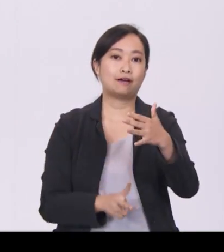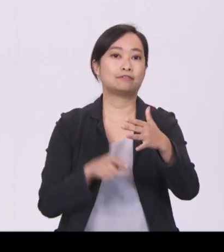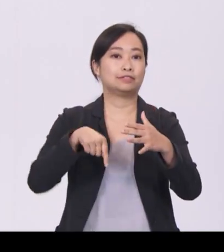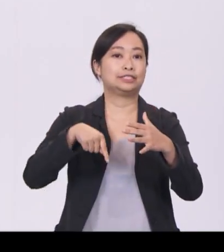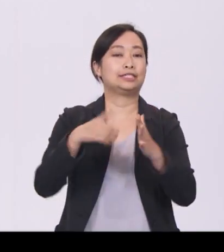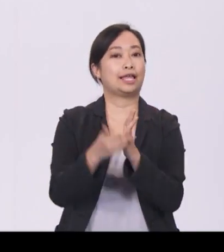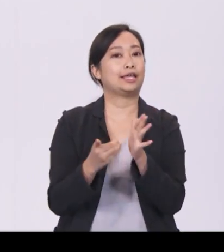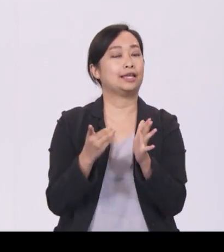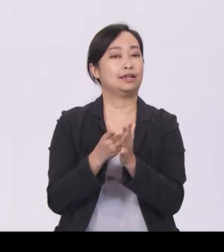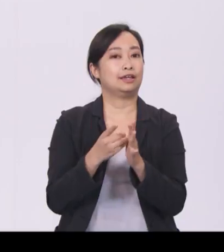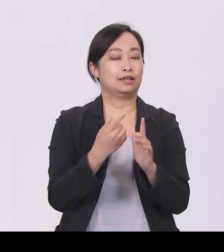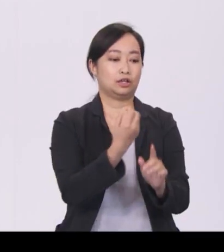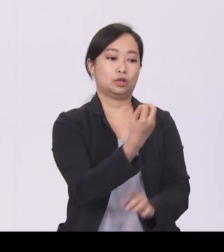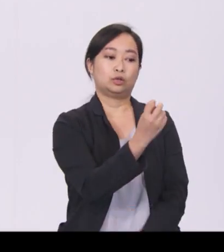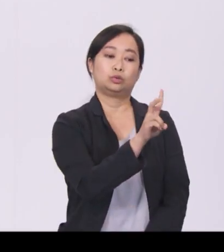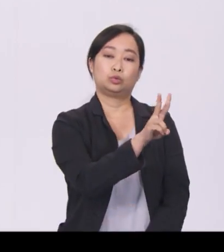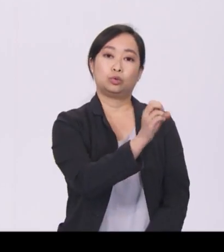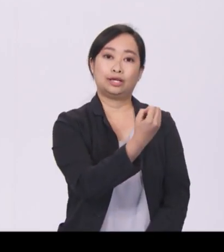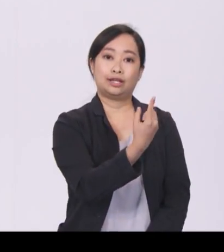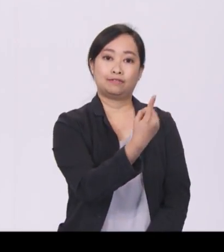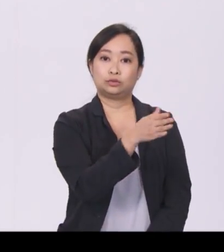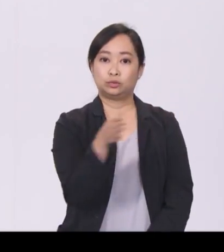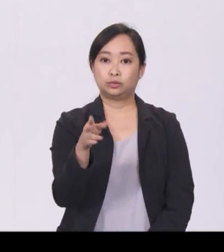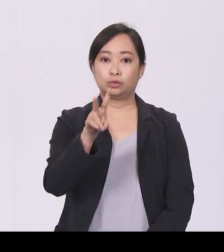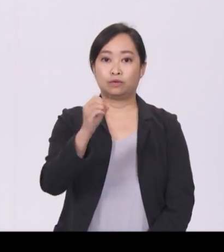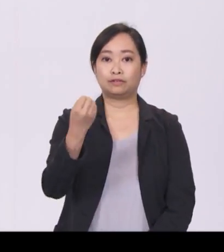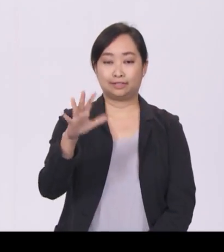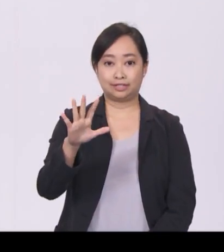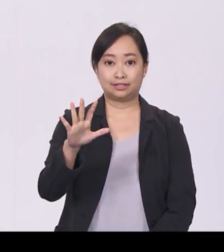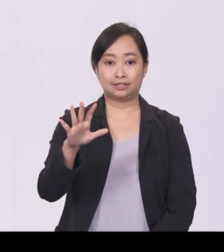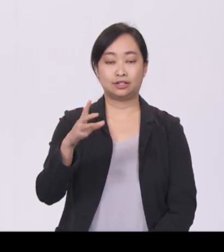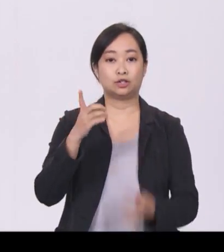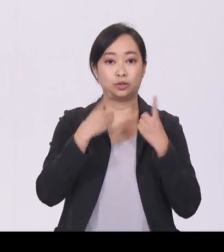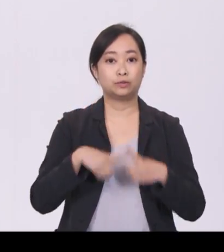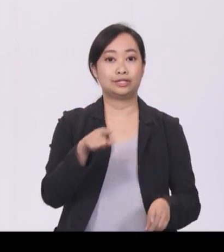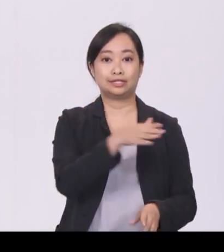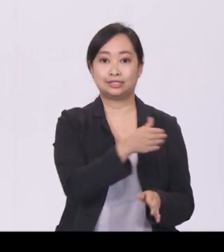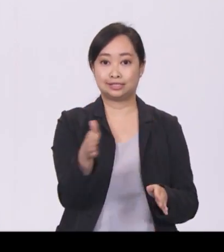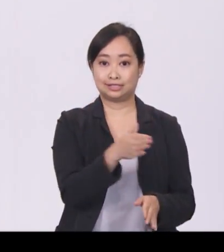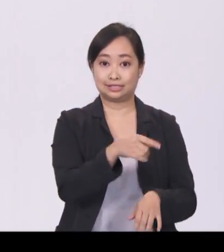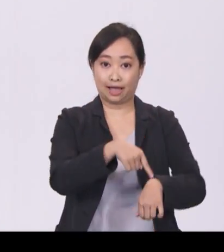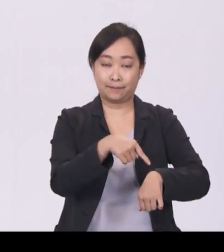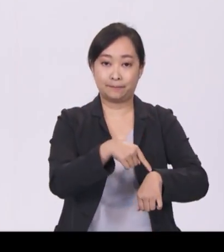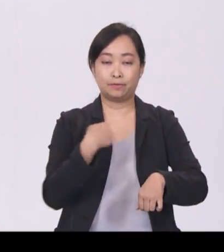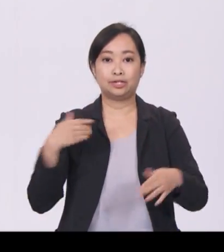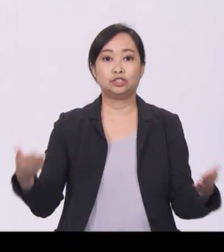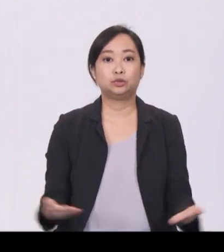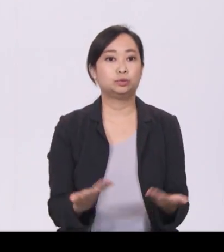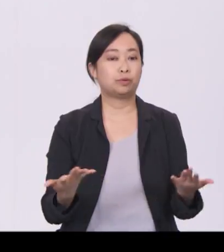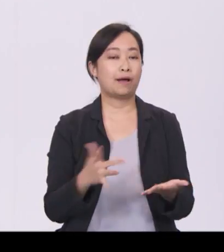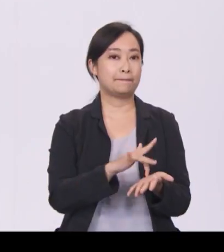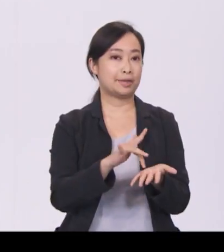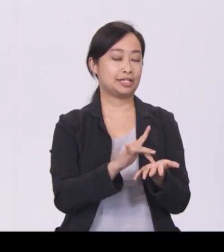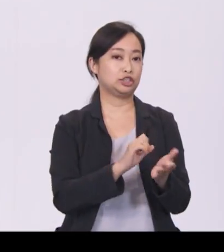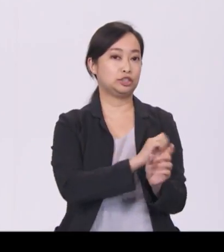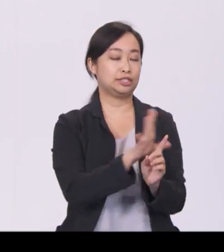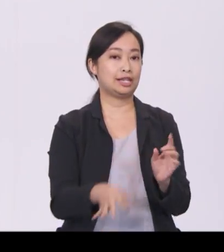2011 to 2015. During this period, we introduced MediShield Life and the Pioneer Generation Package,